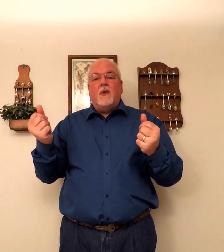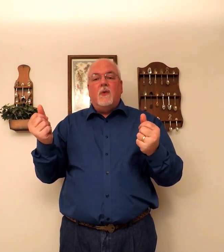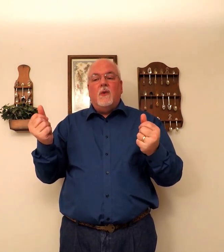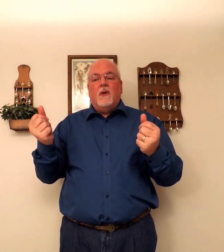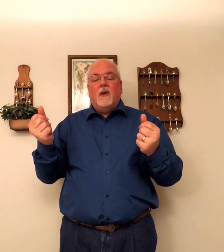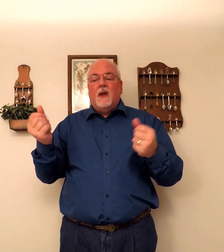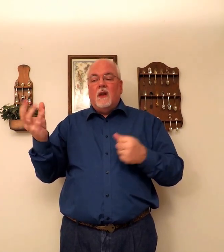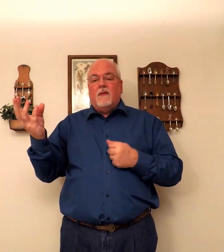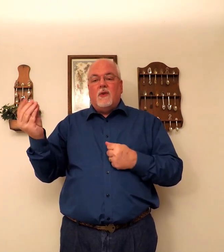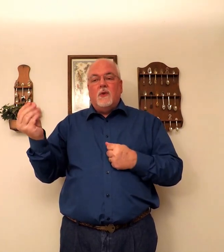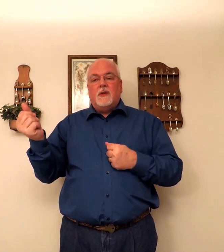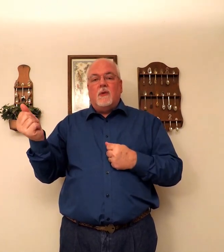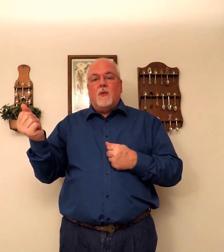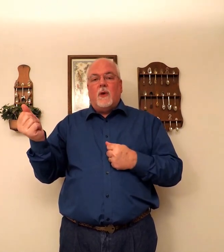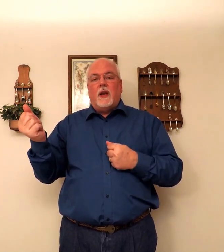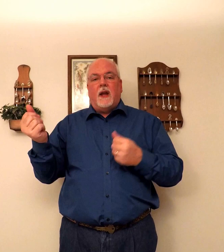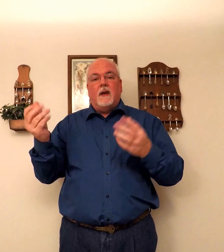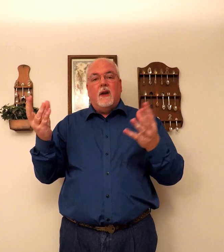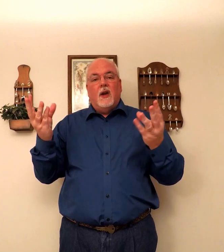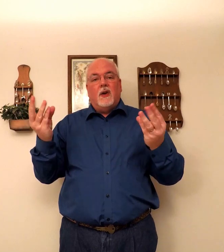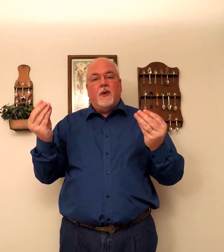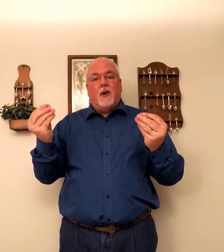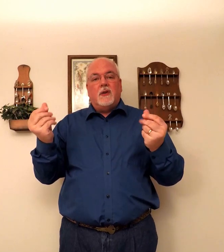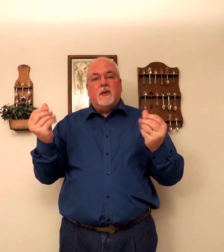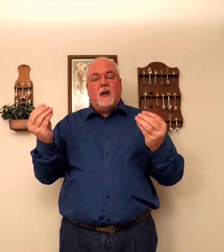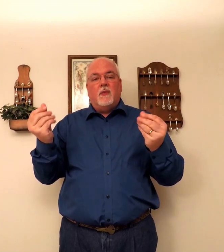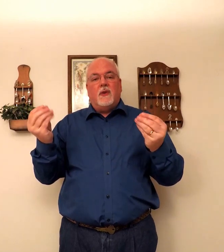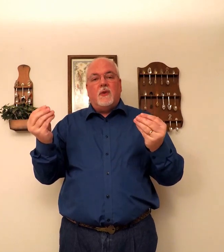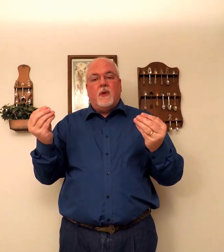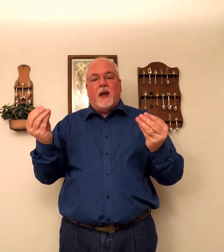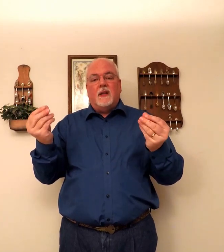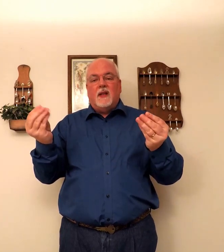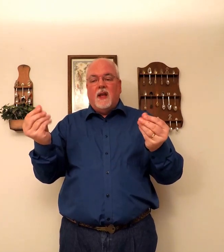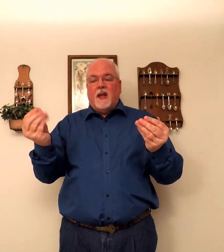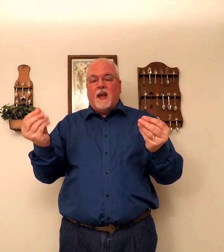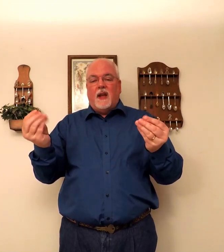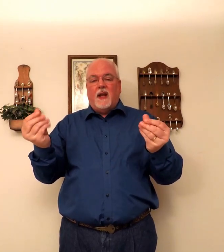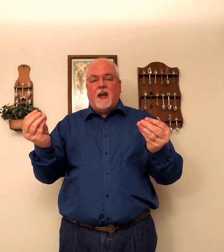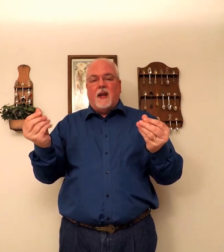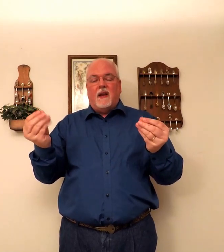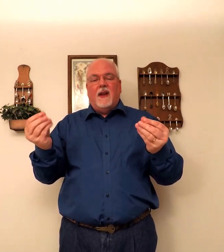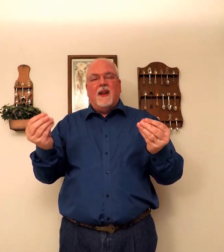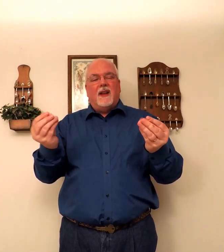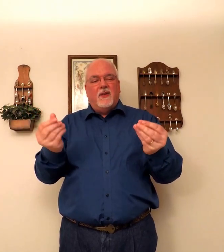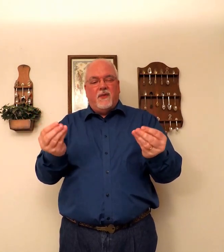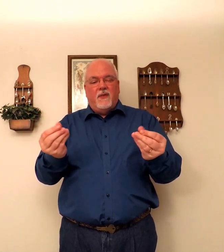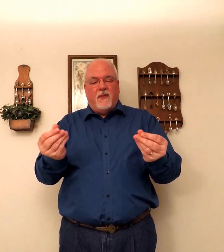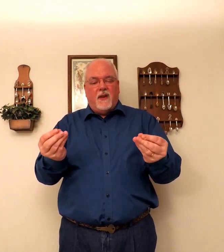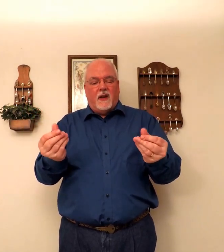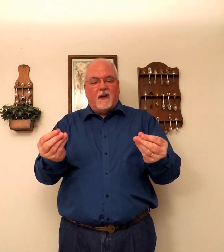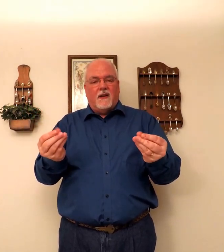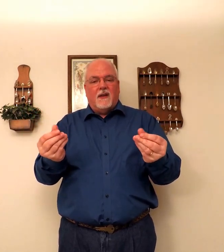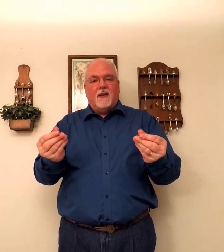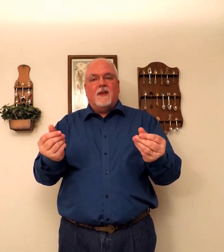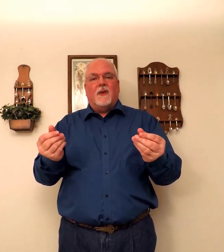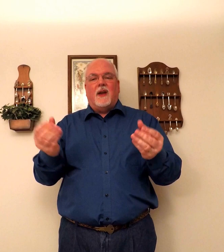Few. Few is done with one hand. Dirt is done with two hands. And it kind of. You feel it. Okay.